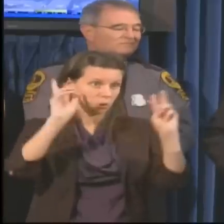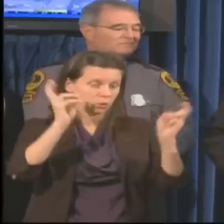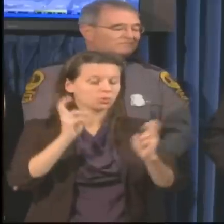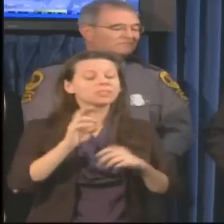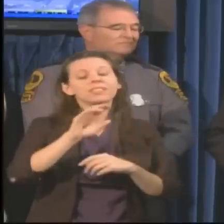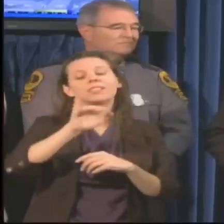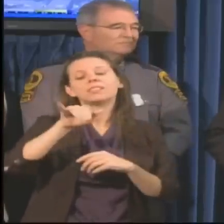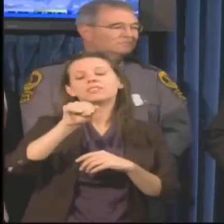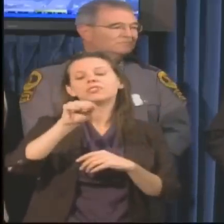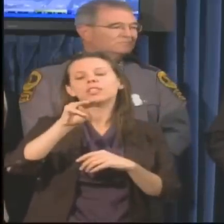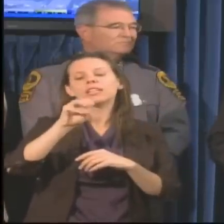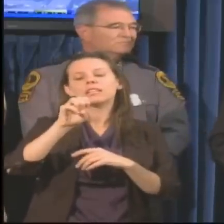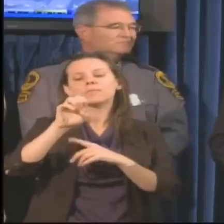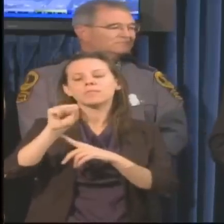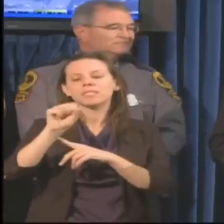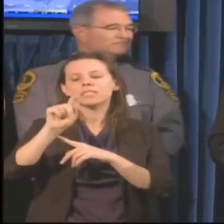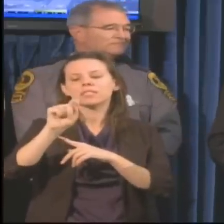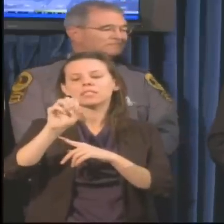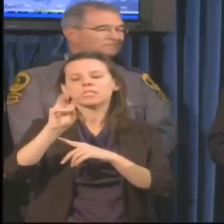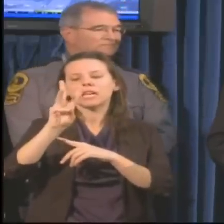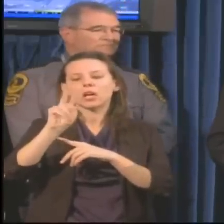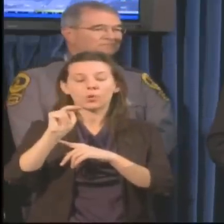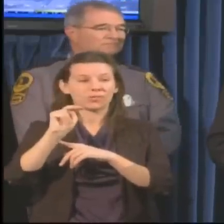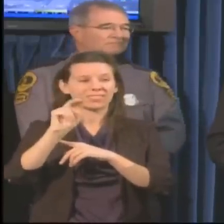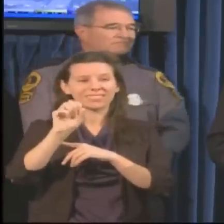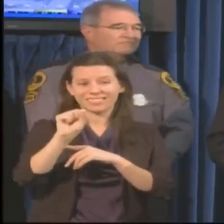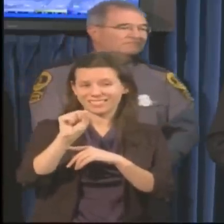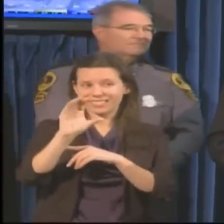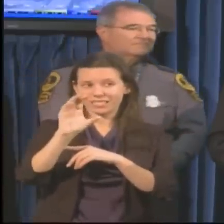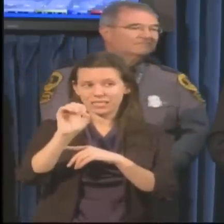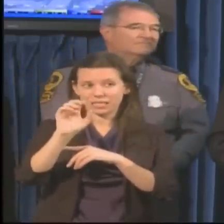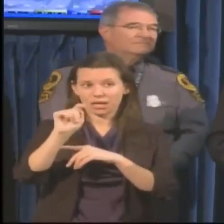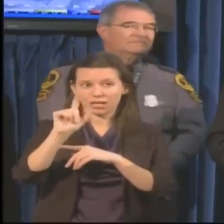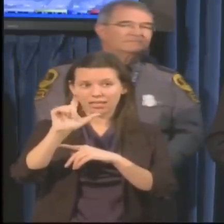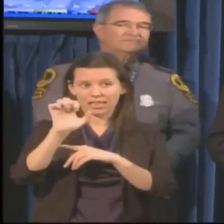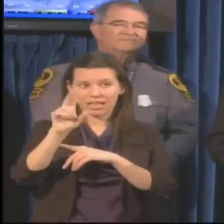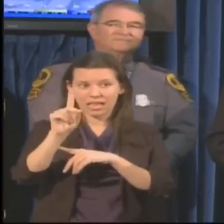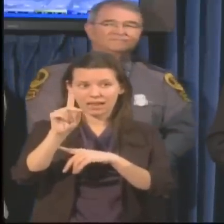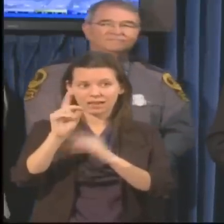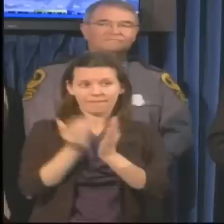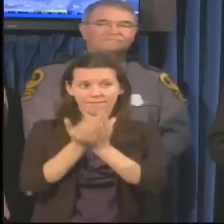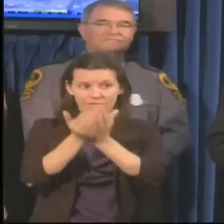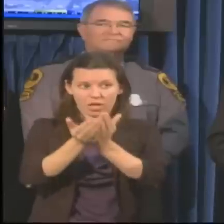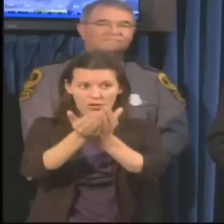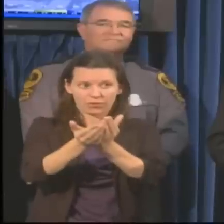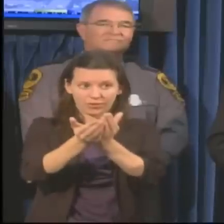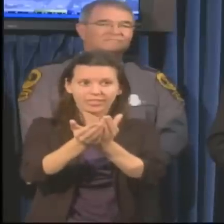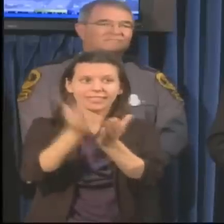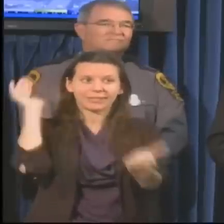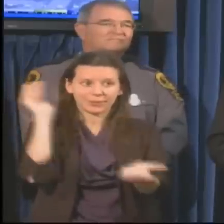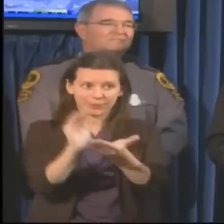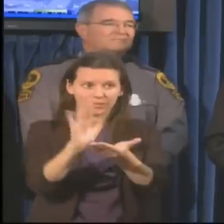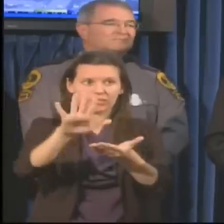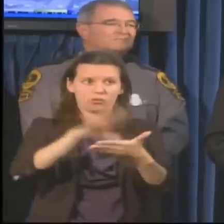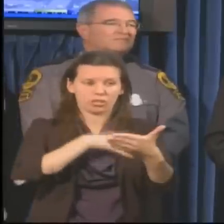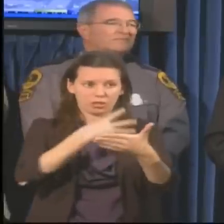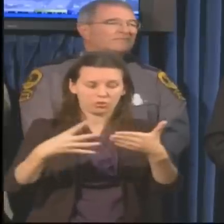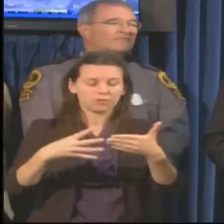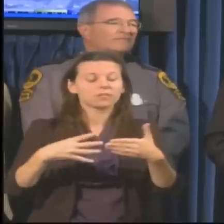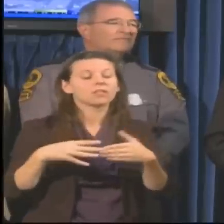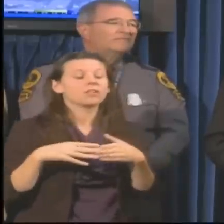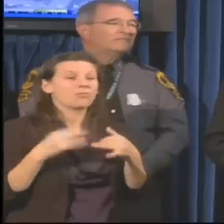-Scotland ferry is at reduced capacity at this point. The Midtown Tunnel in Norfolk and Portsmouth is currently